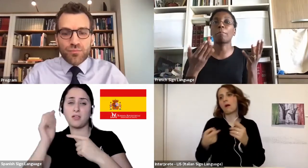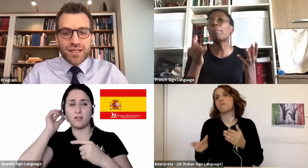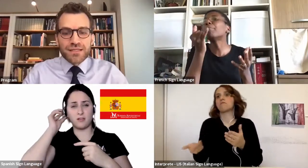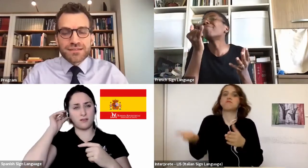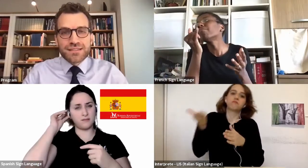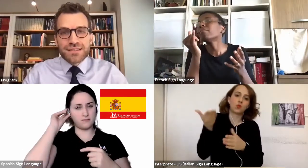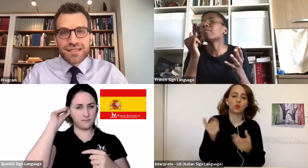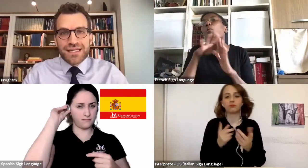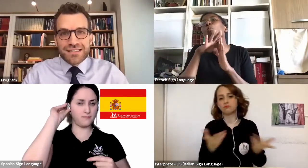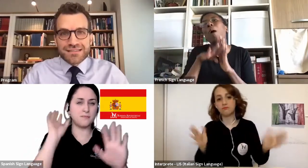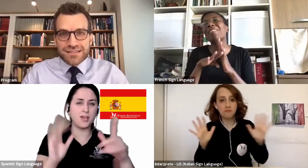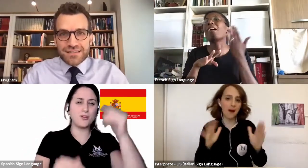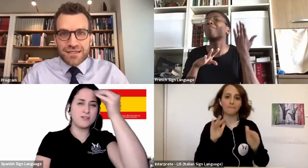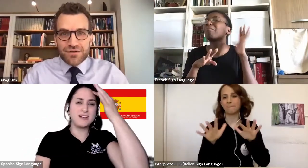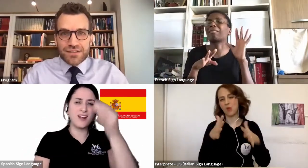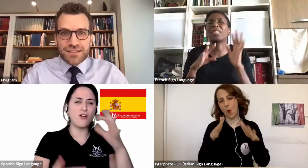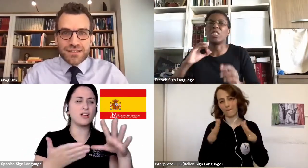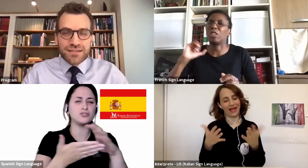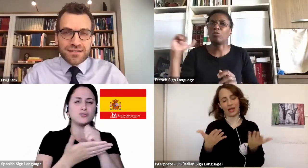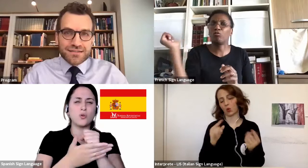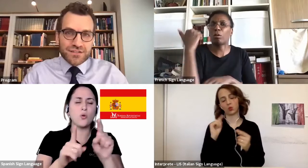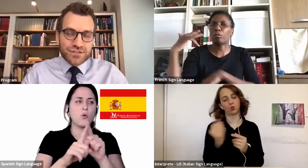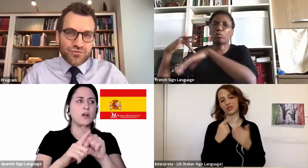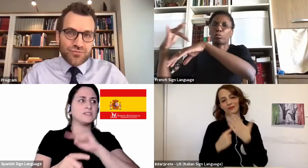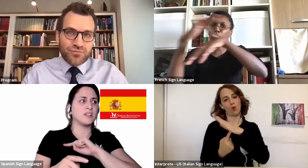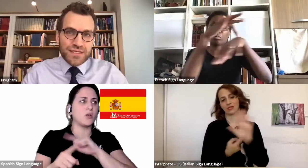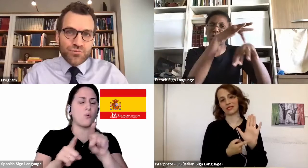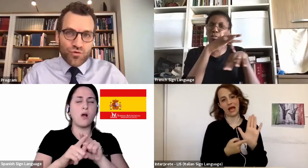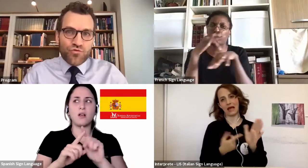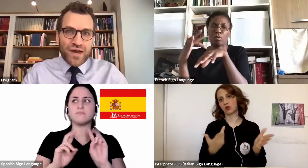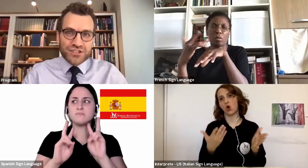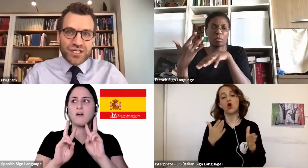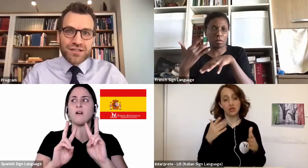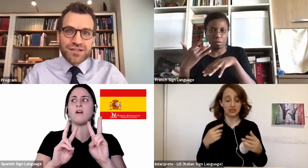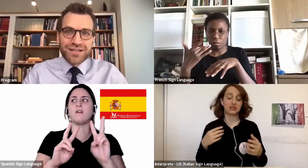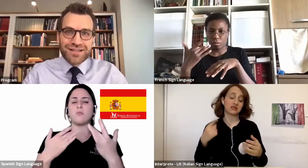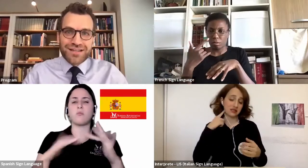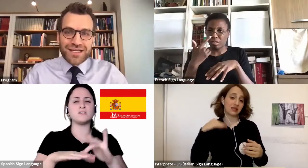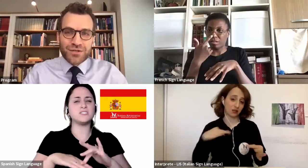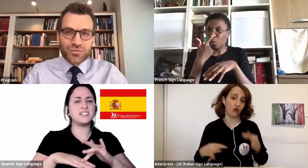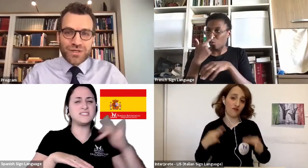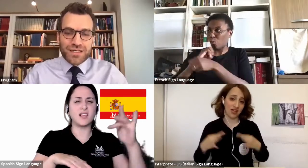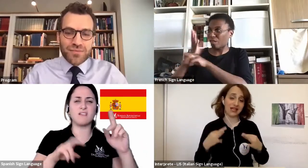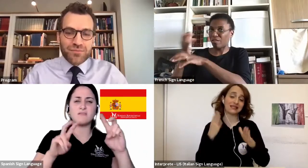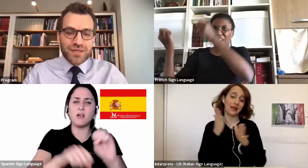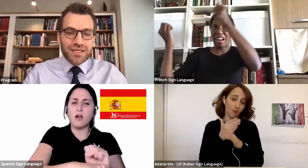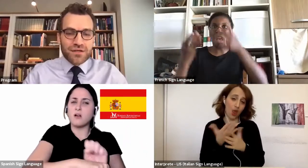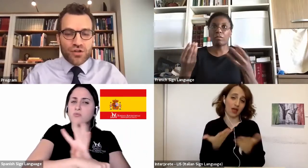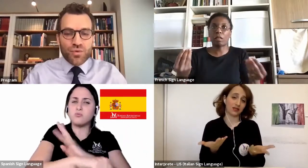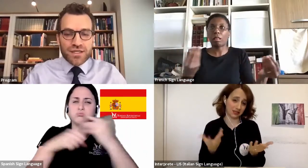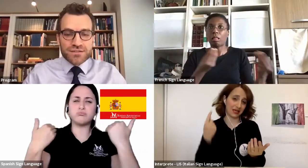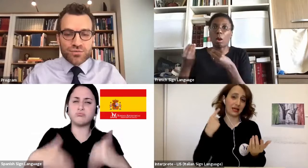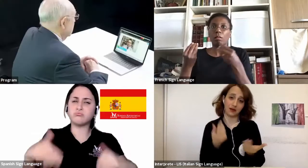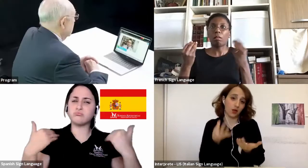vulnerability, sensitivity, the sense of being more fragile than we maybe